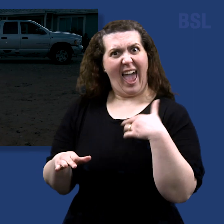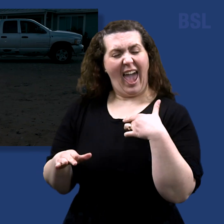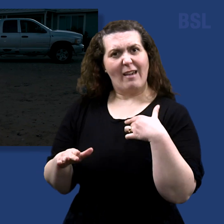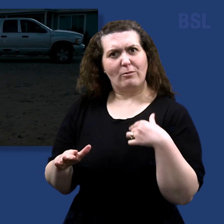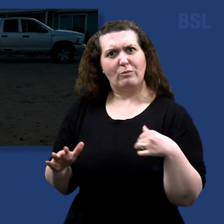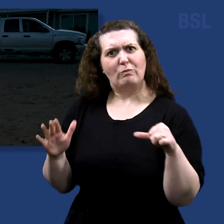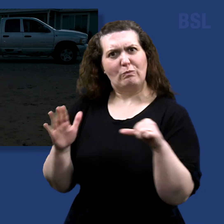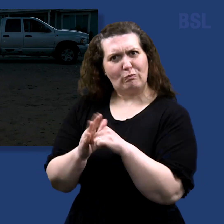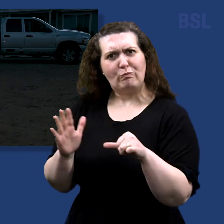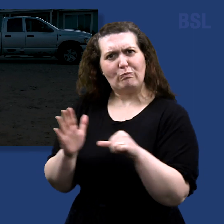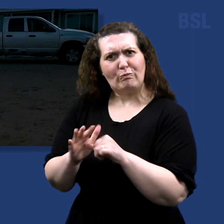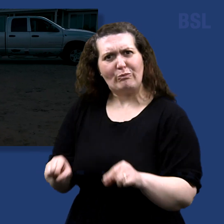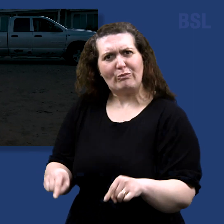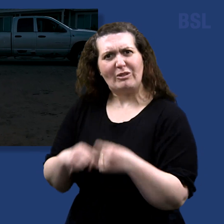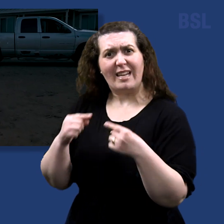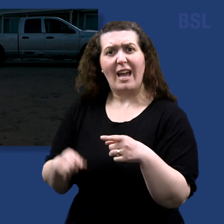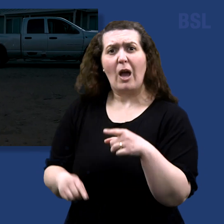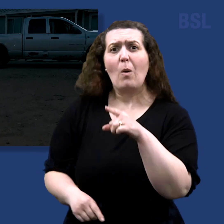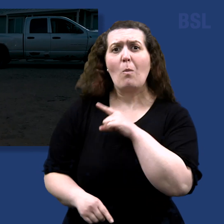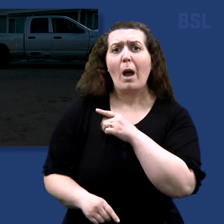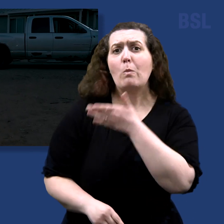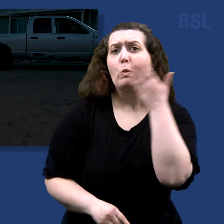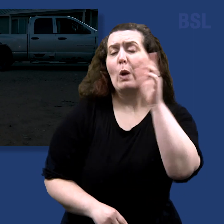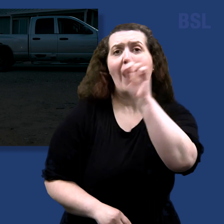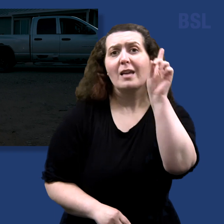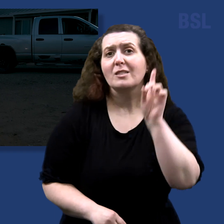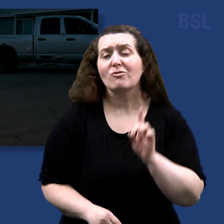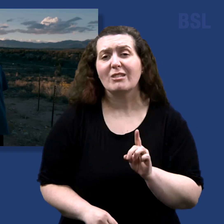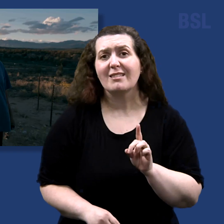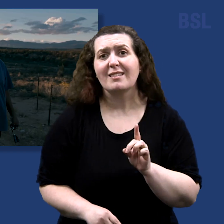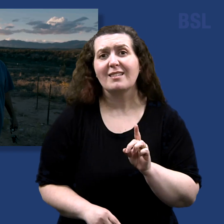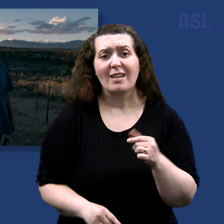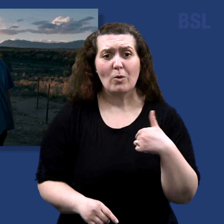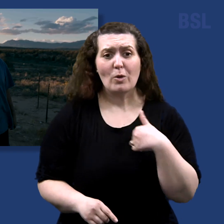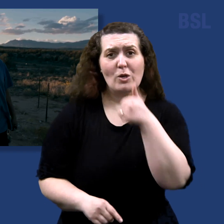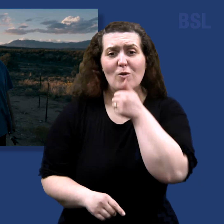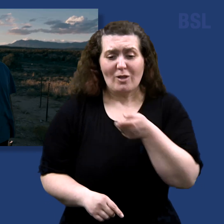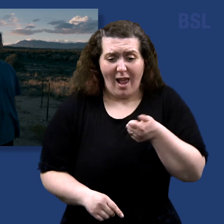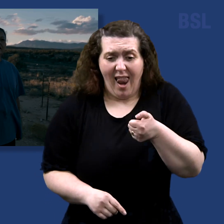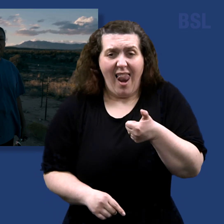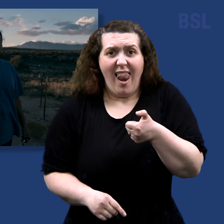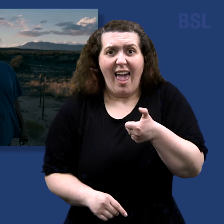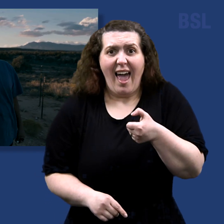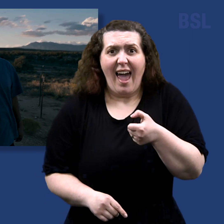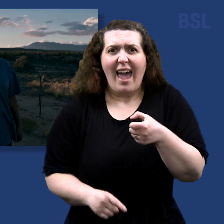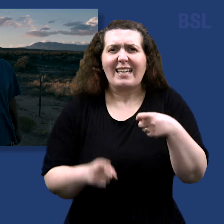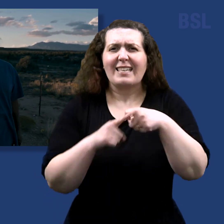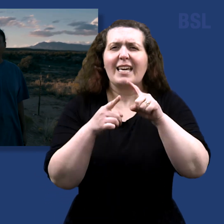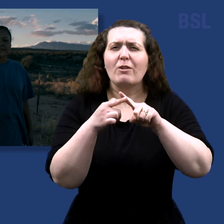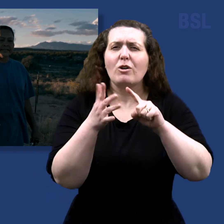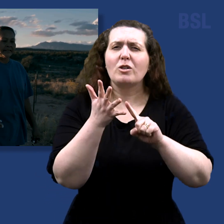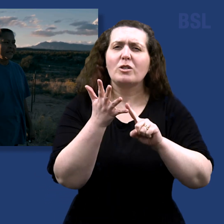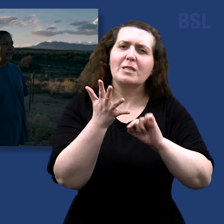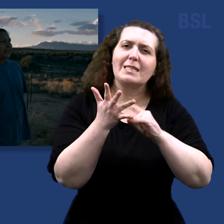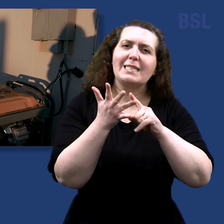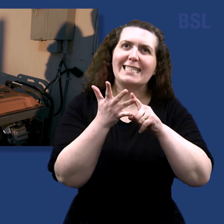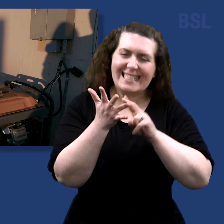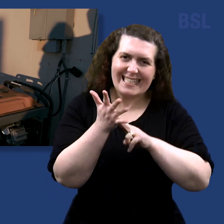its challenges. Because we never had electricity, we used flashlights and kerosene lanterns. This is our